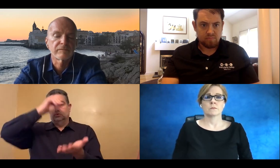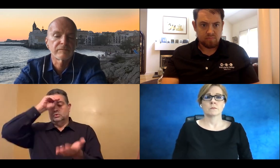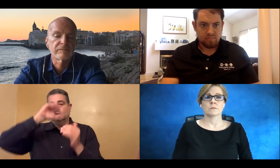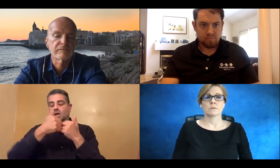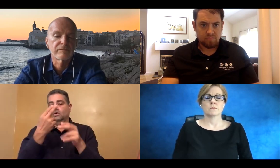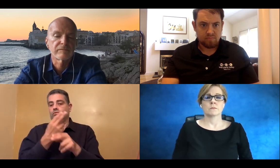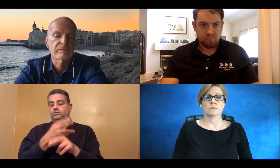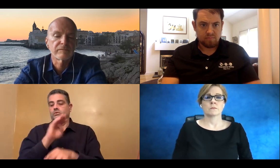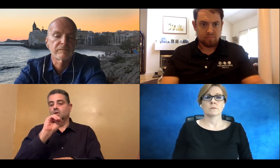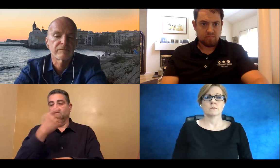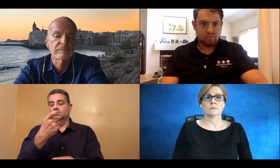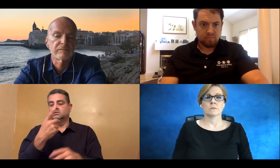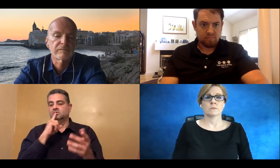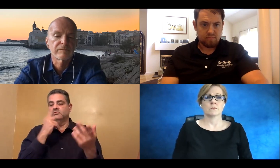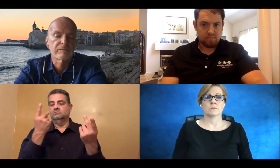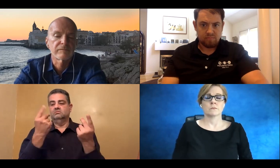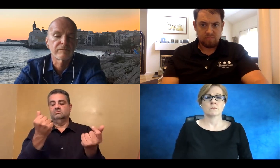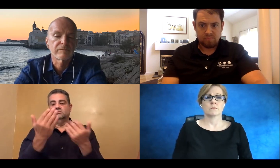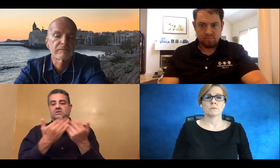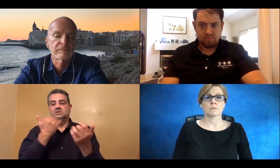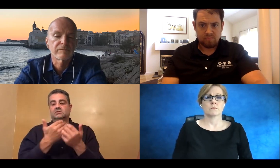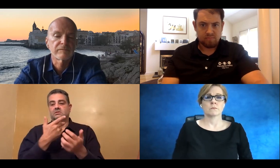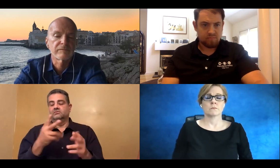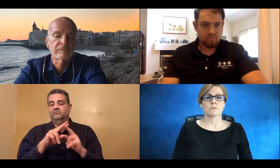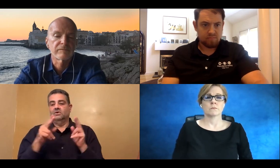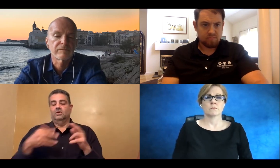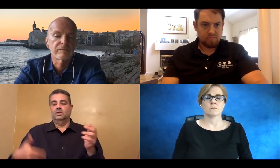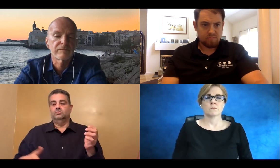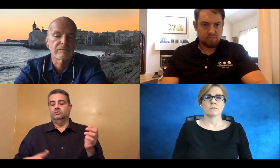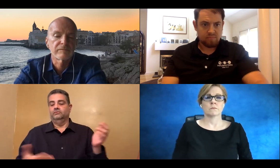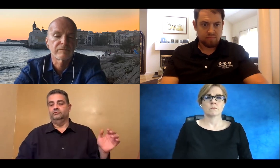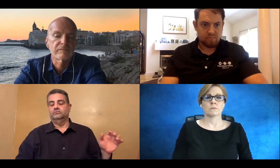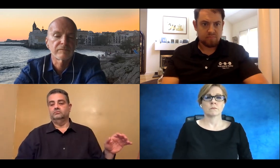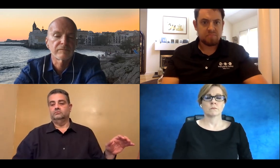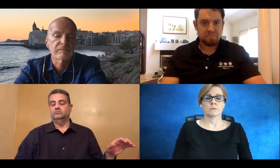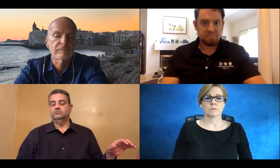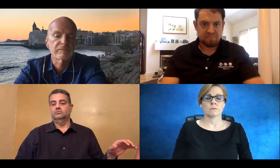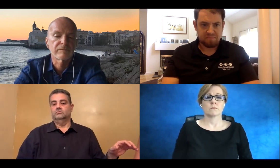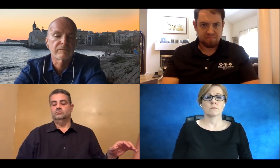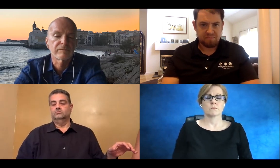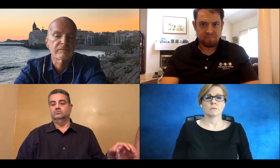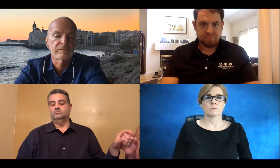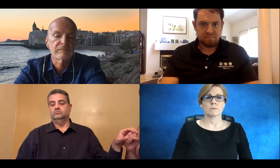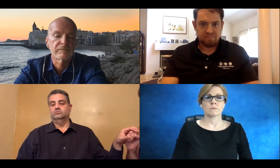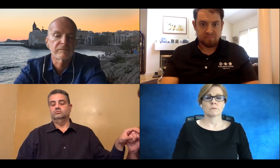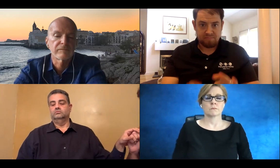I don't really believe that there's going to be a lot for people to learn in order to start using my MMX because we have this. It has been